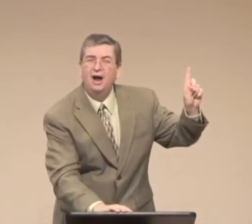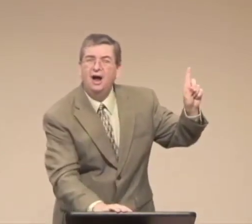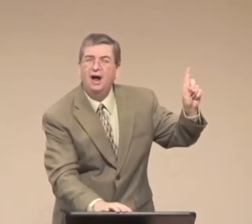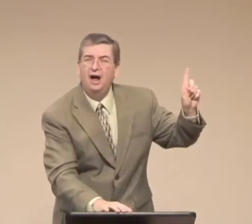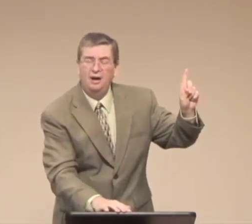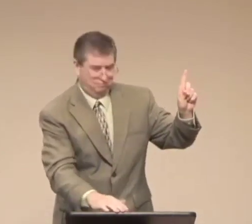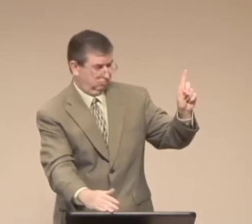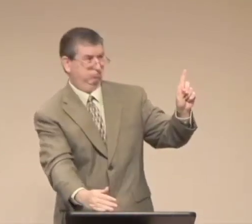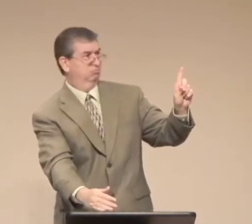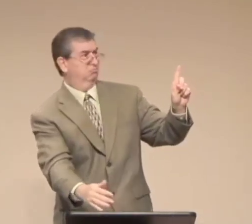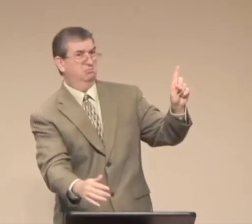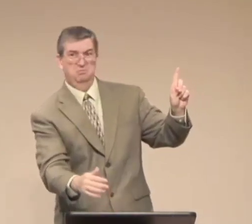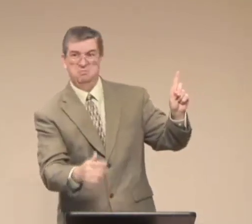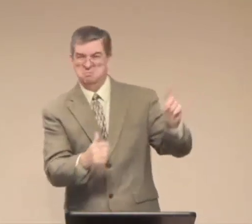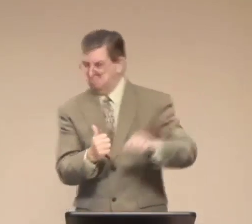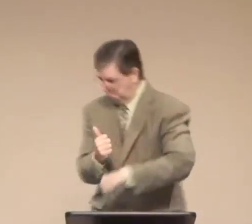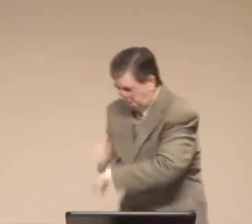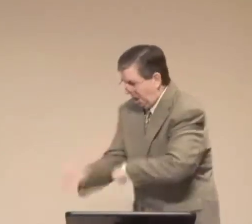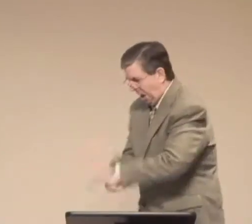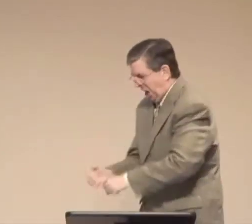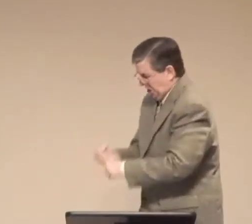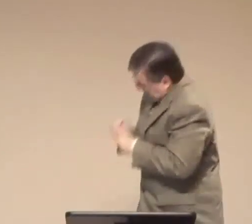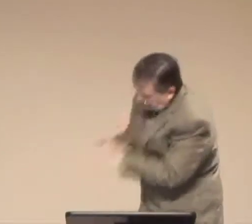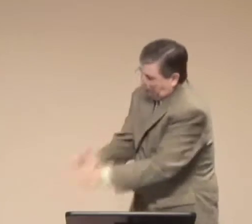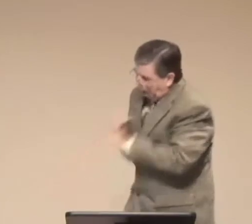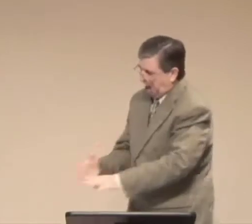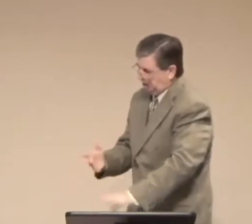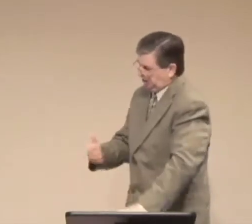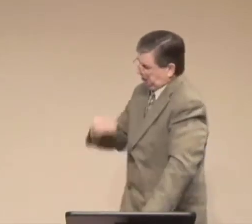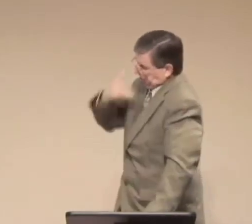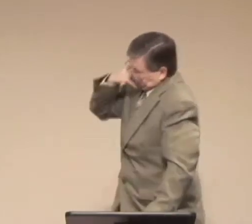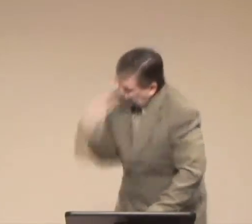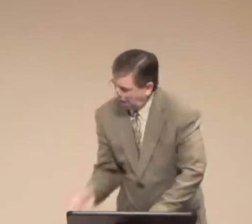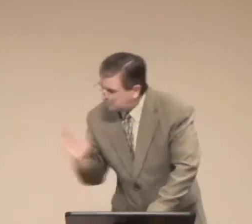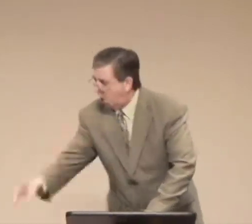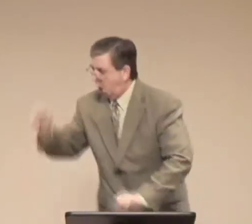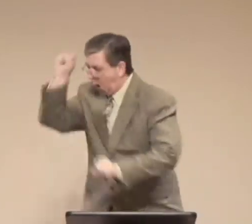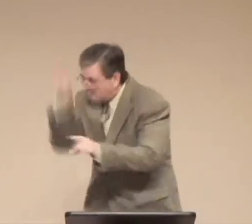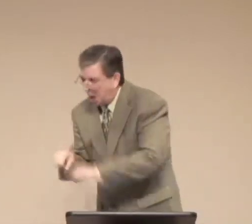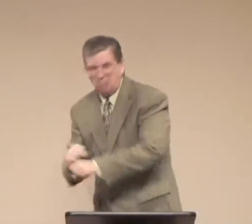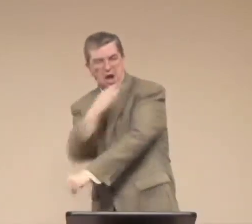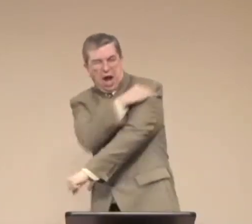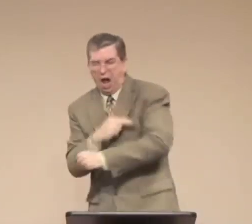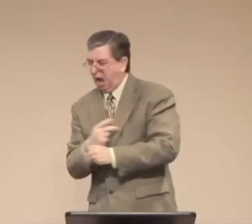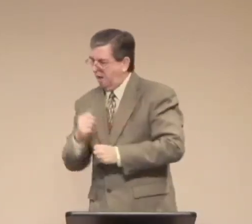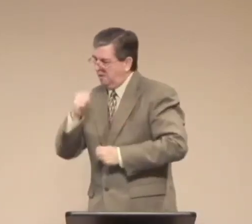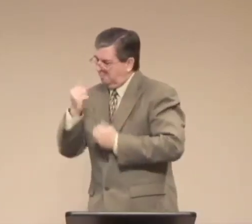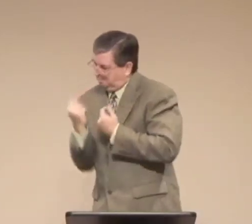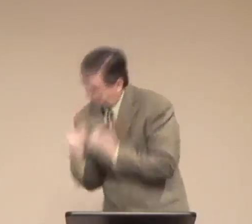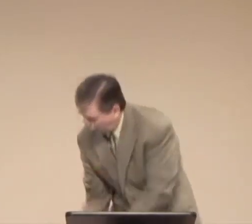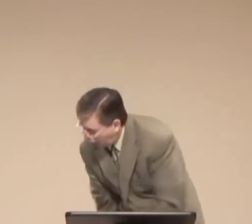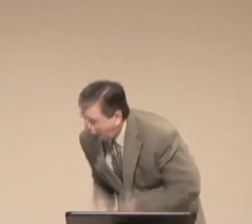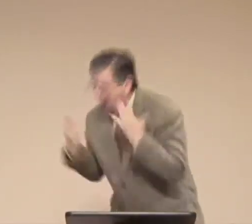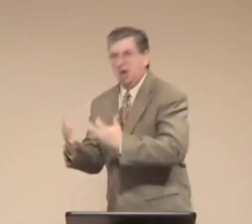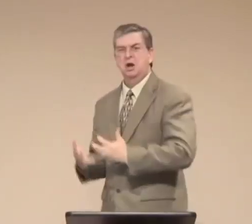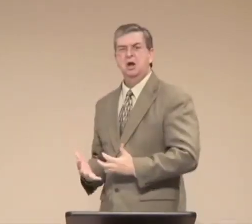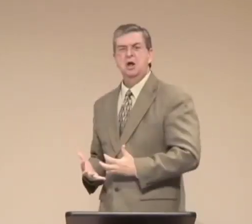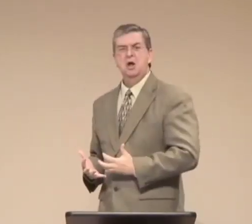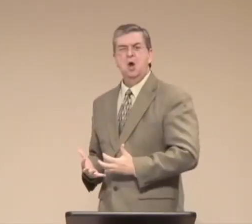mother did. This same woman that Carlos helped later in life keep her